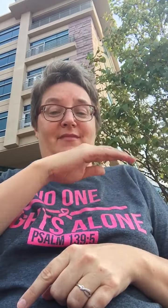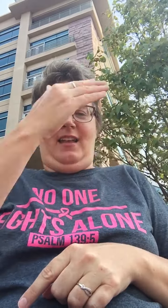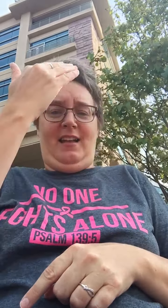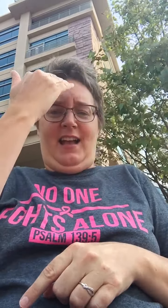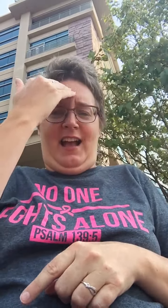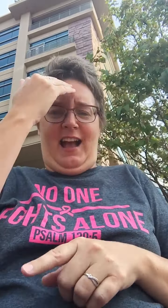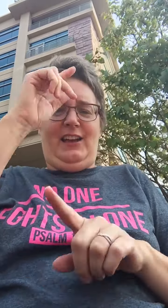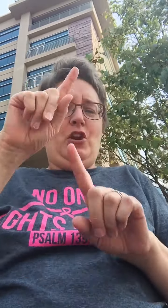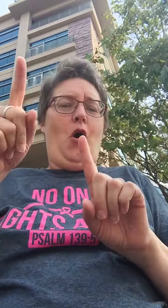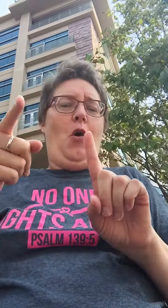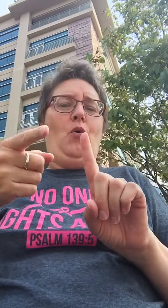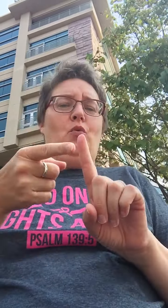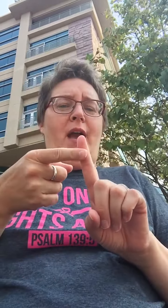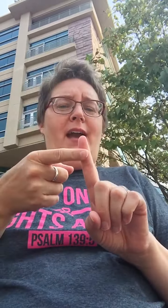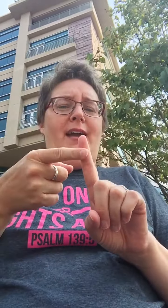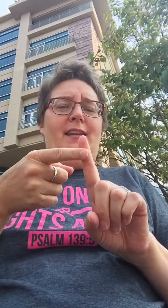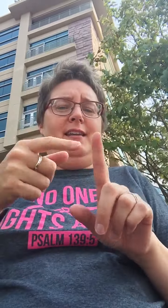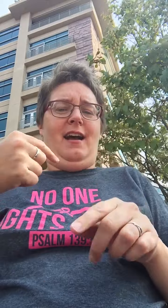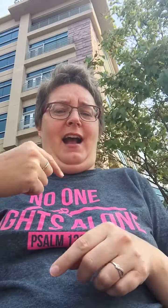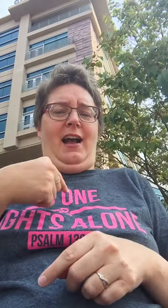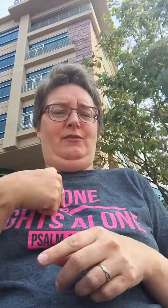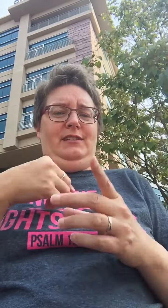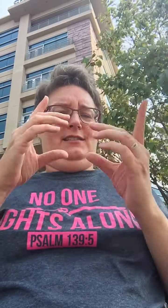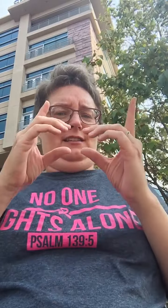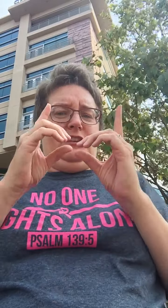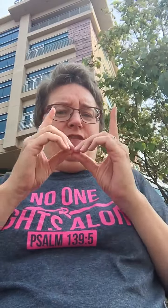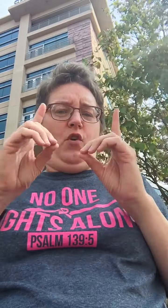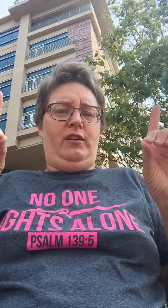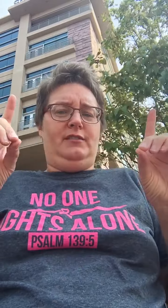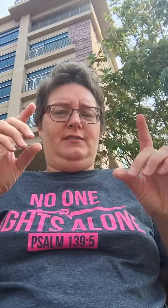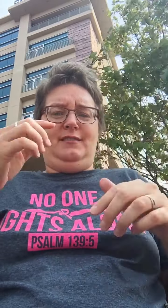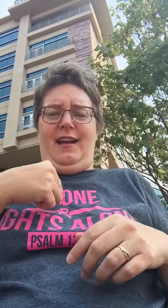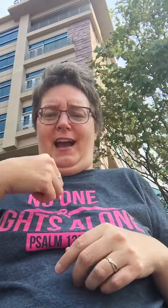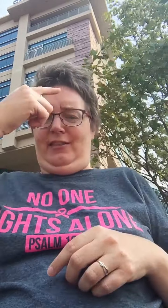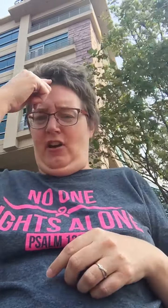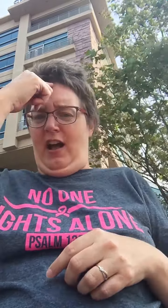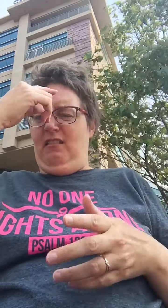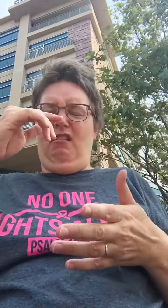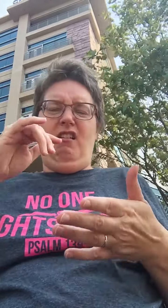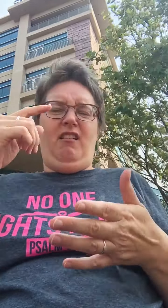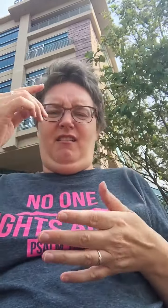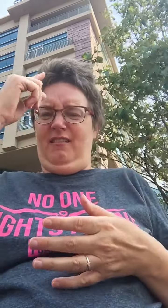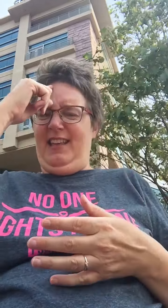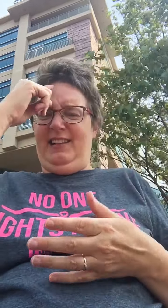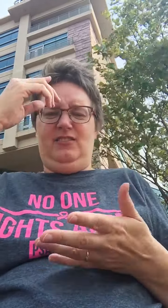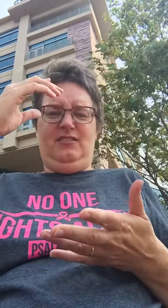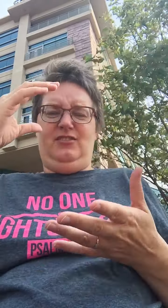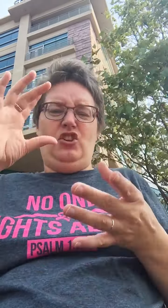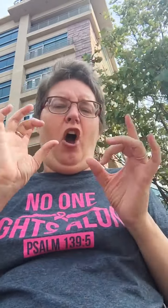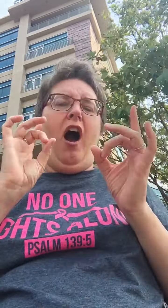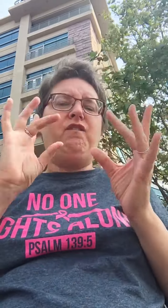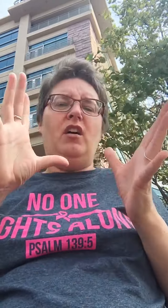I know when I was divorced, I thought, oh, that's such an awful